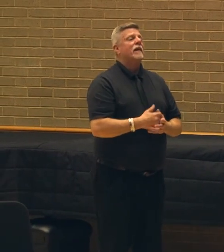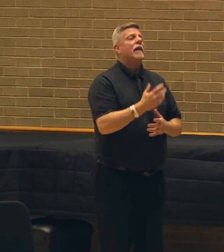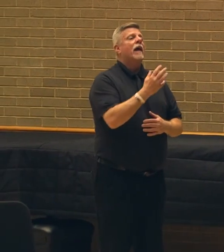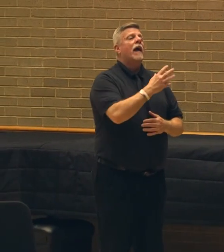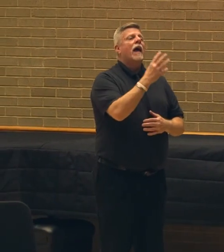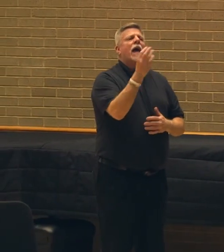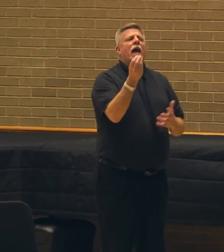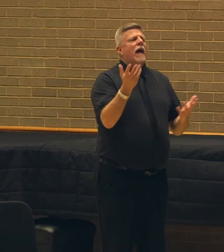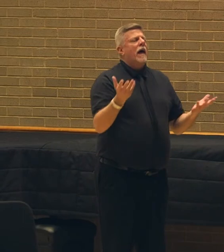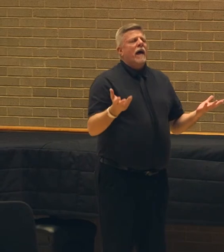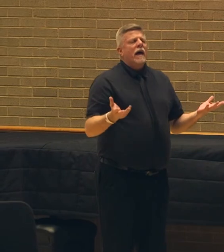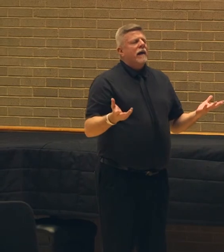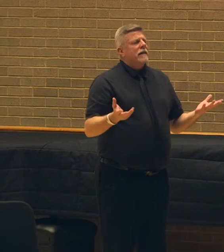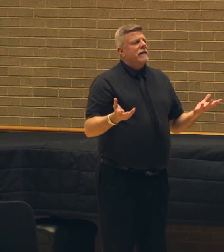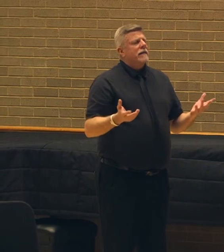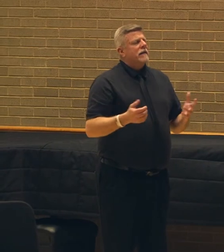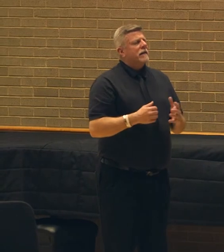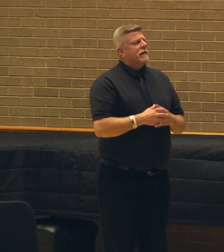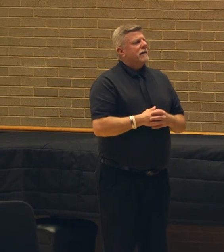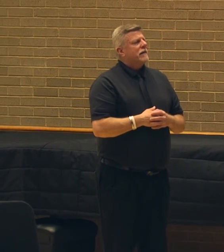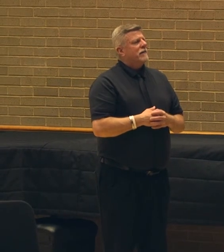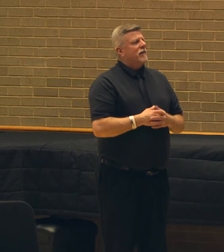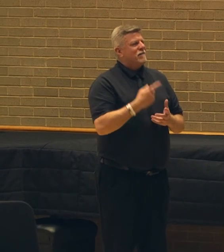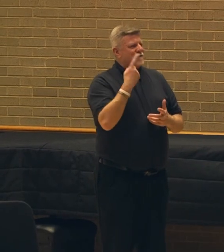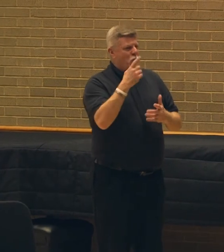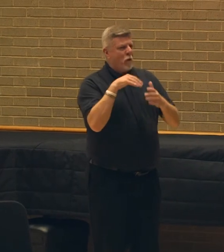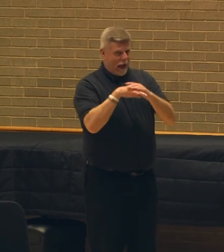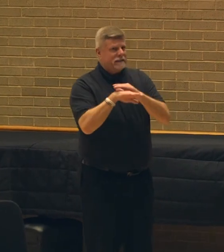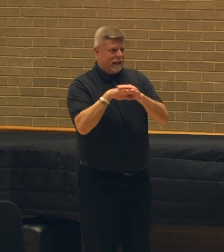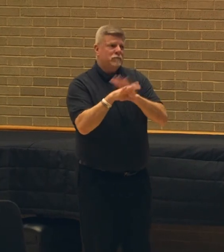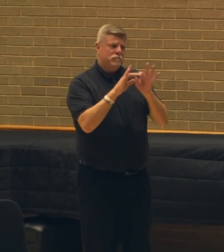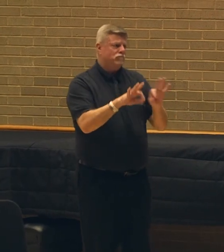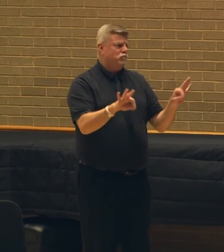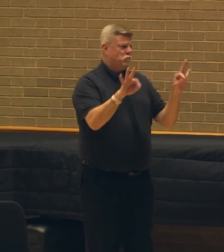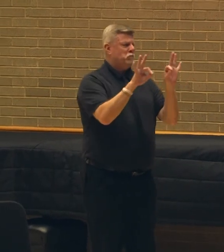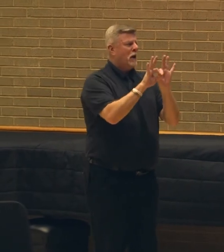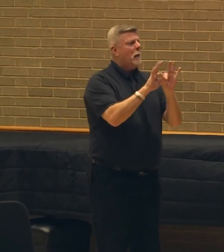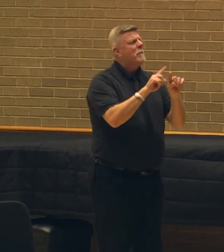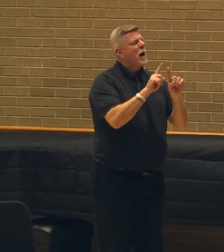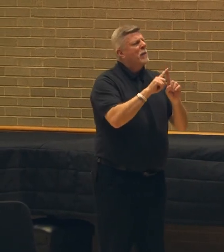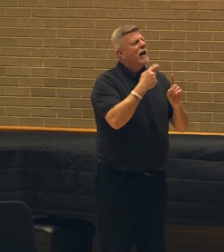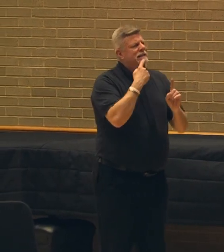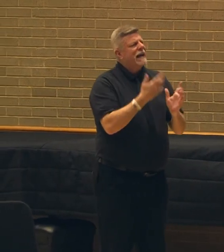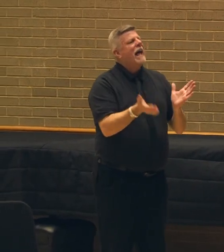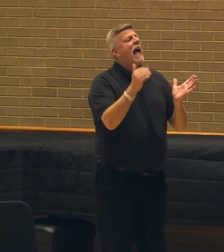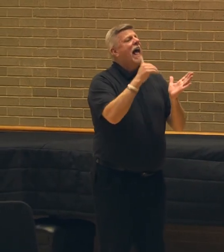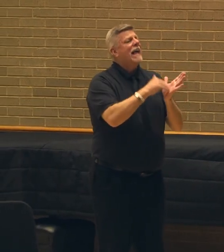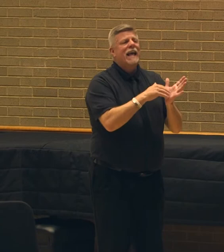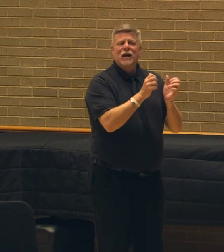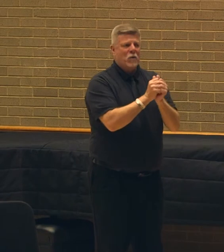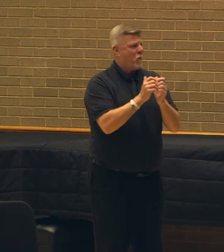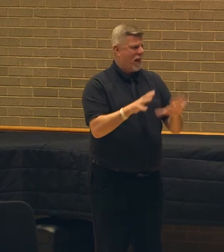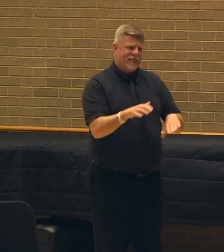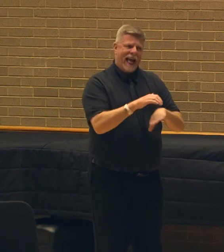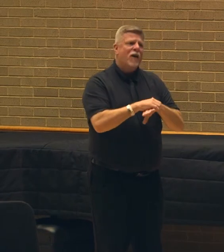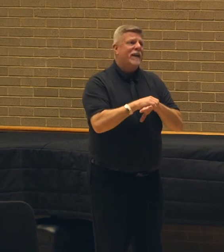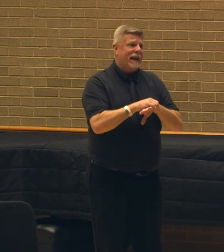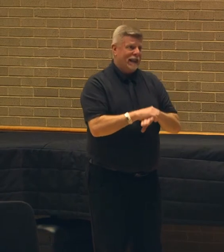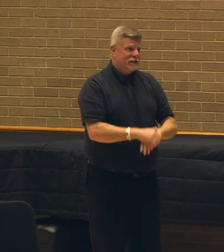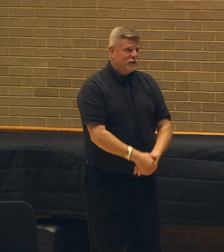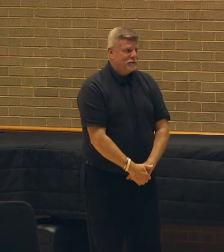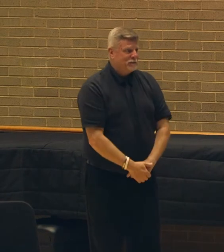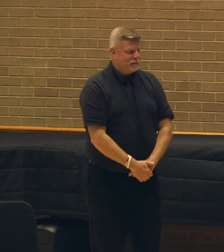And just so, accessibility is important, but I want to do the chant once through without the English translation.